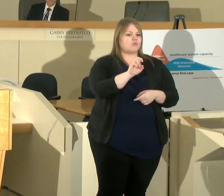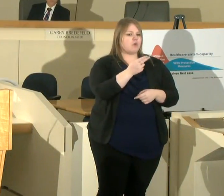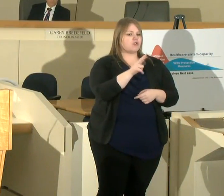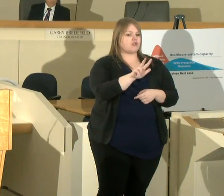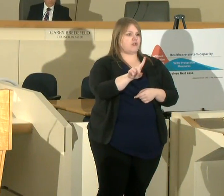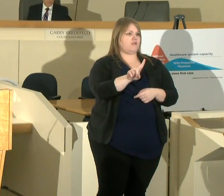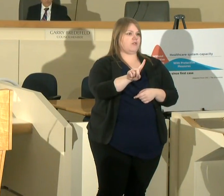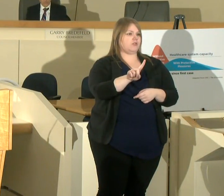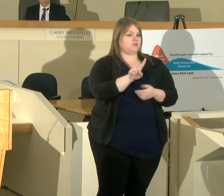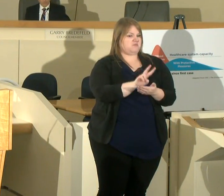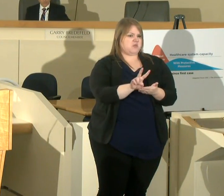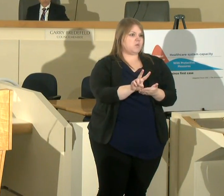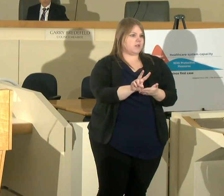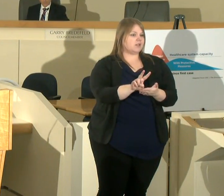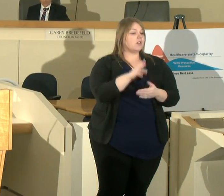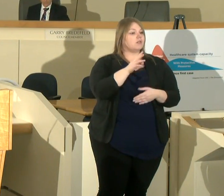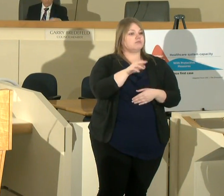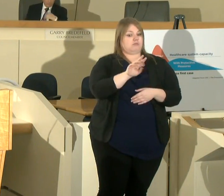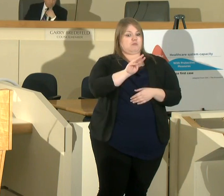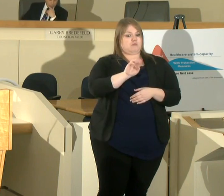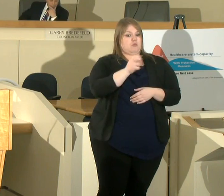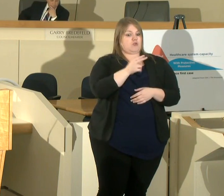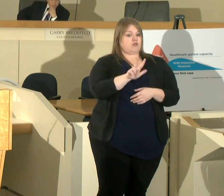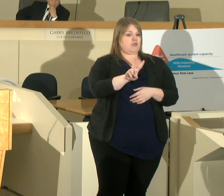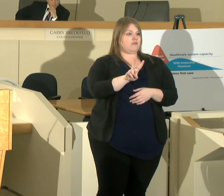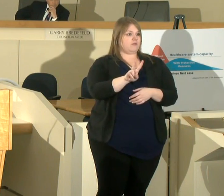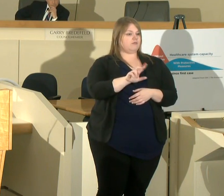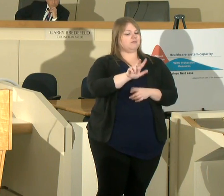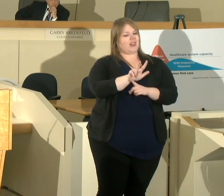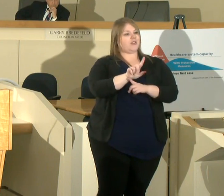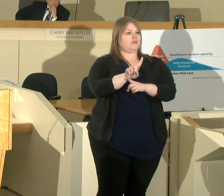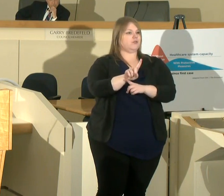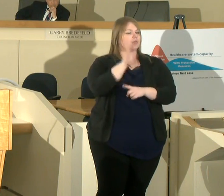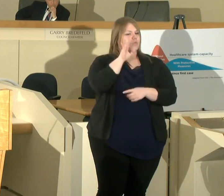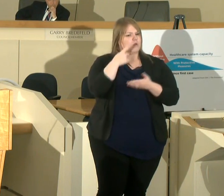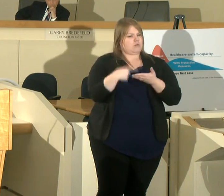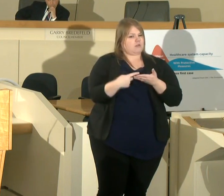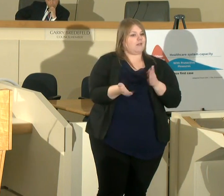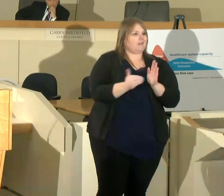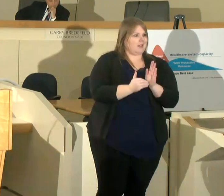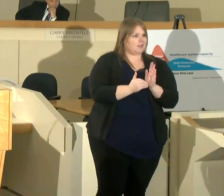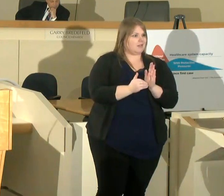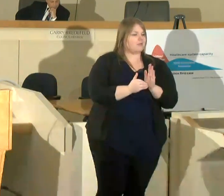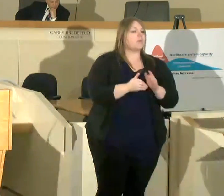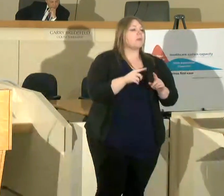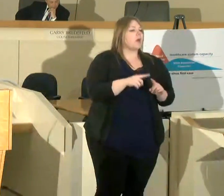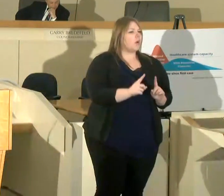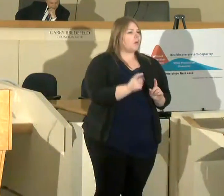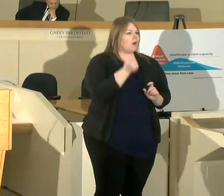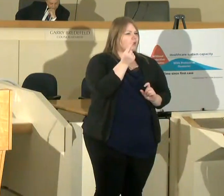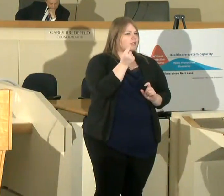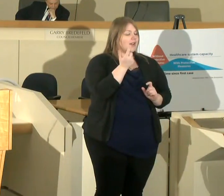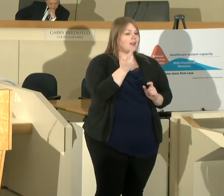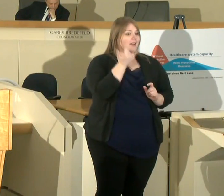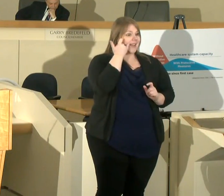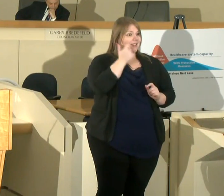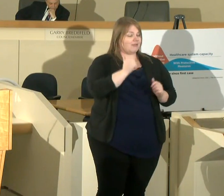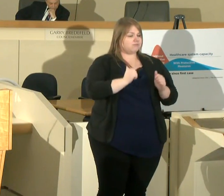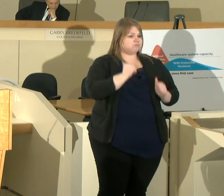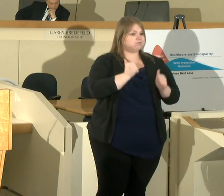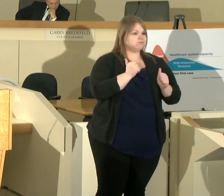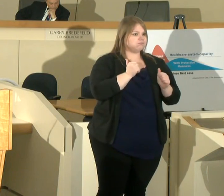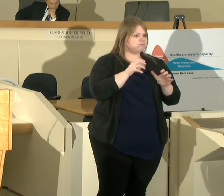reevaluate on March 31st and our goal is by doing more assertive actions now we can